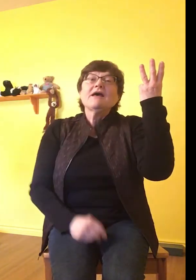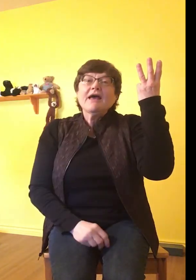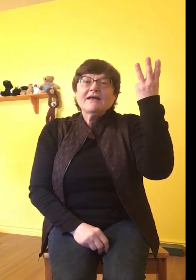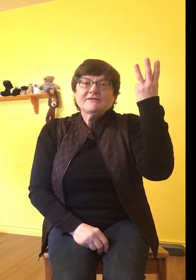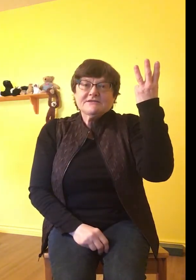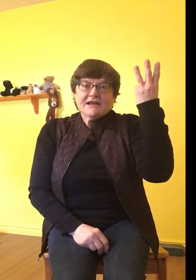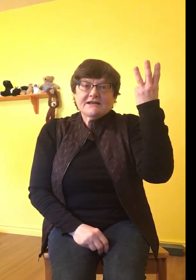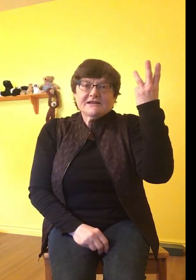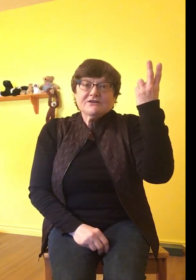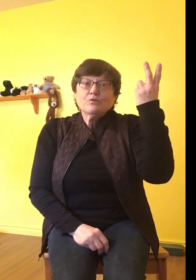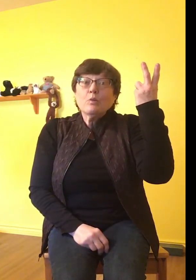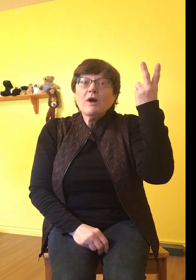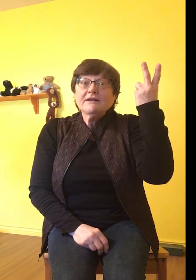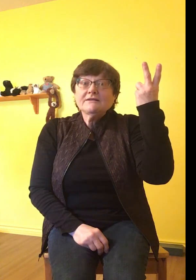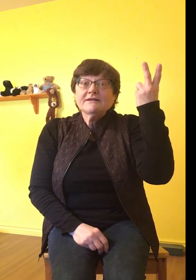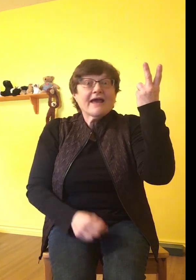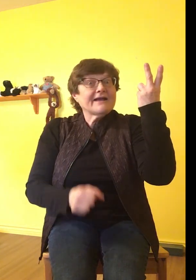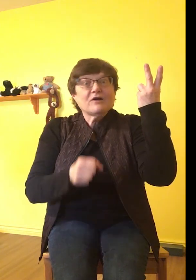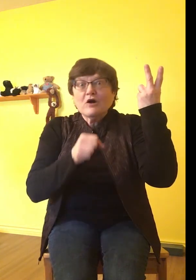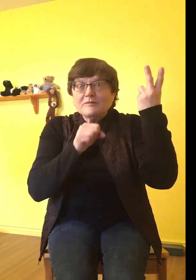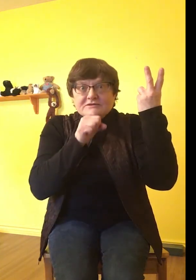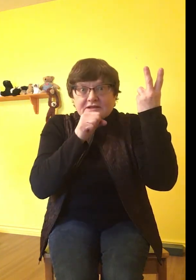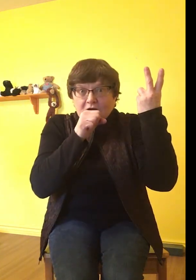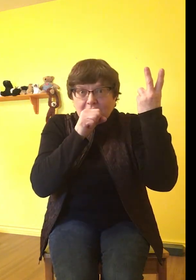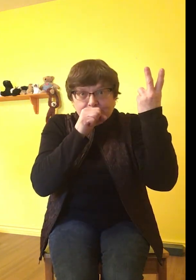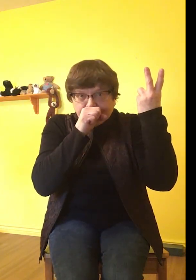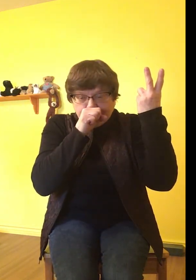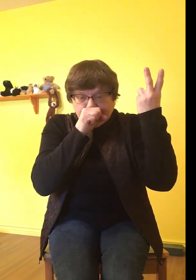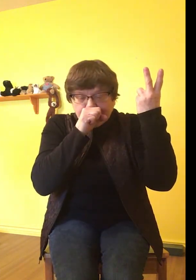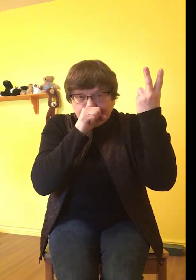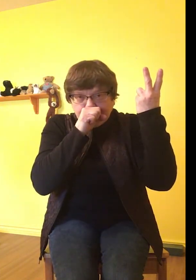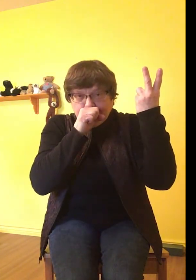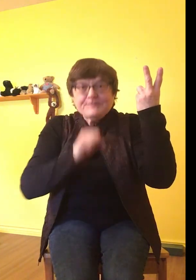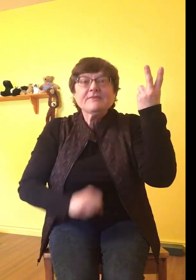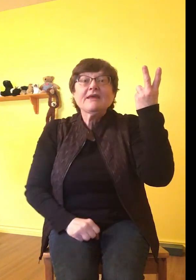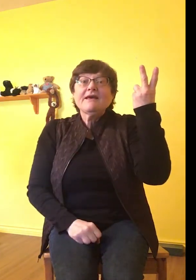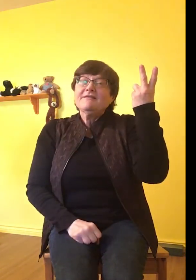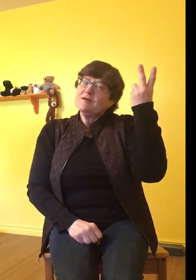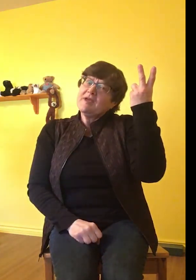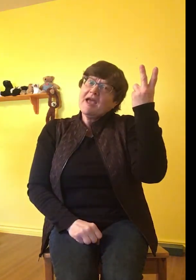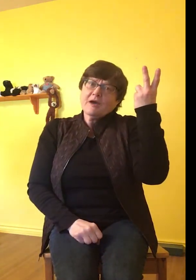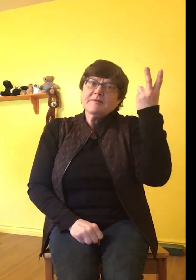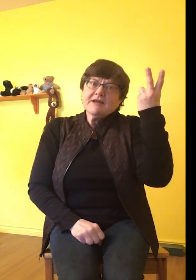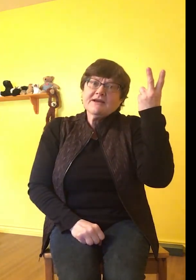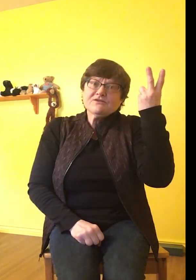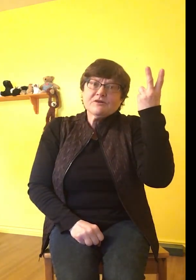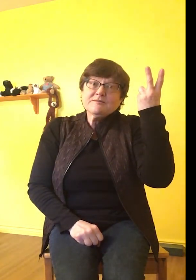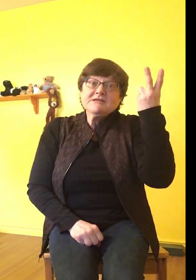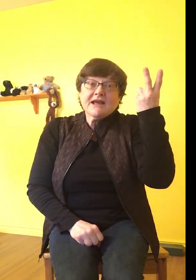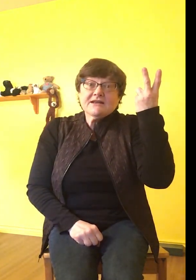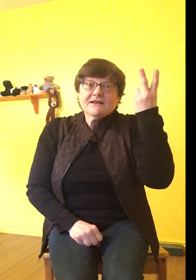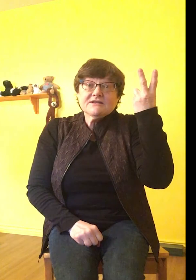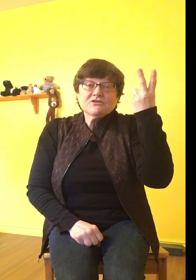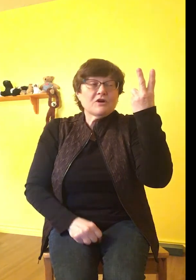And if Teddy takes one and gobbles it all up. There'll be how many ice creams standing in the shop?